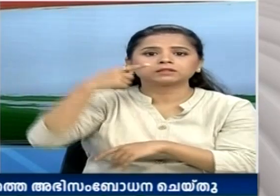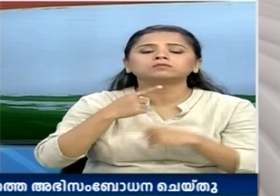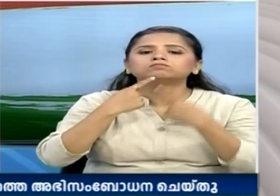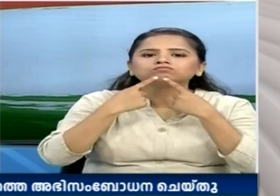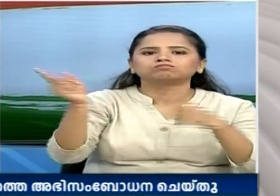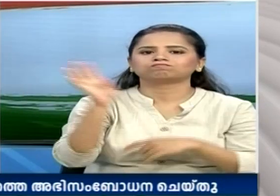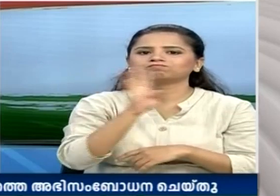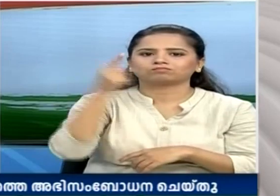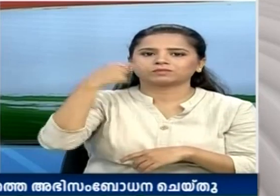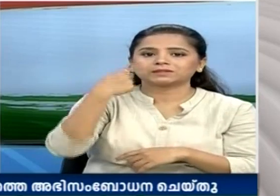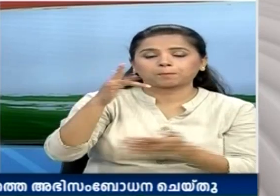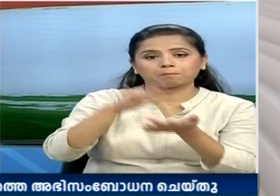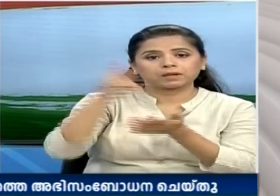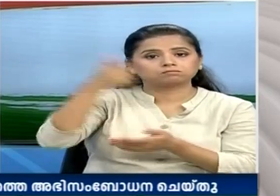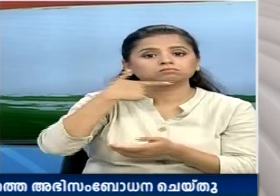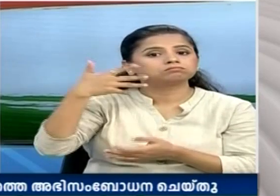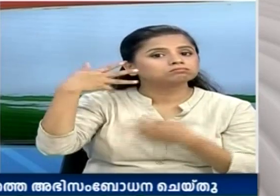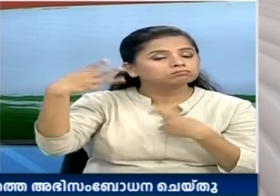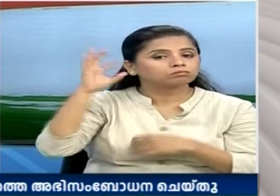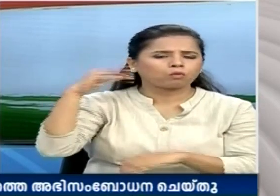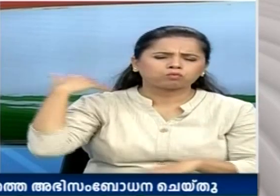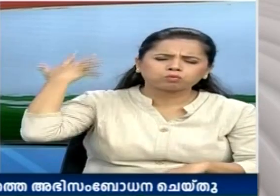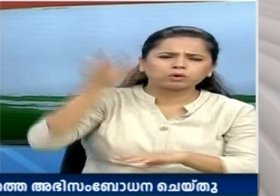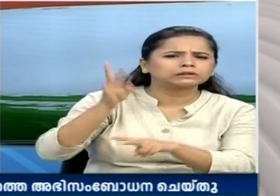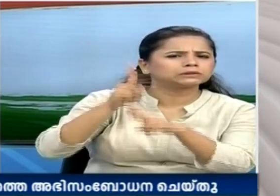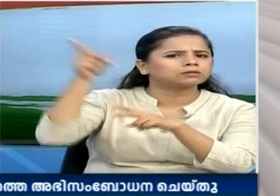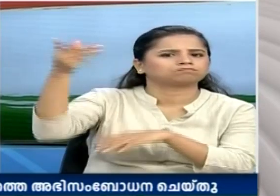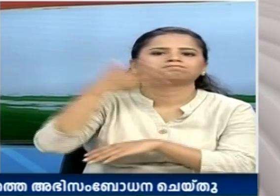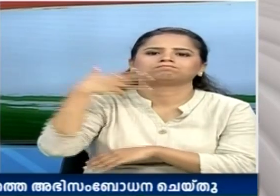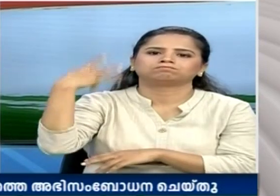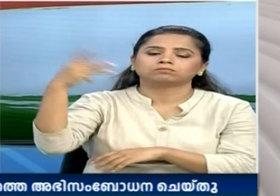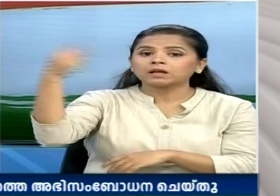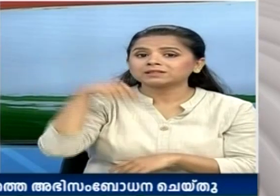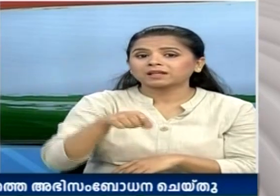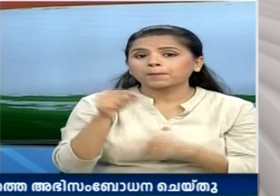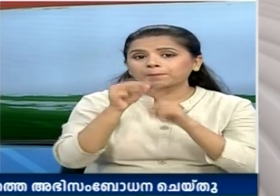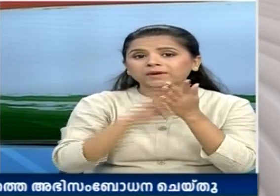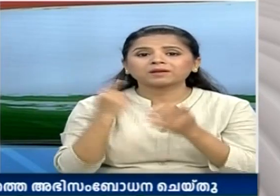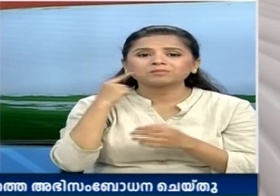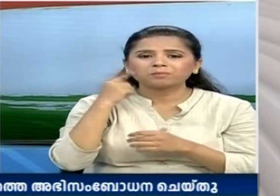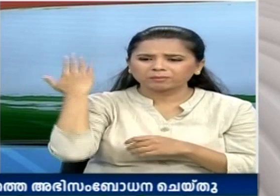ramparts of the iconic monument. This was Prime Minister Modi's sixth consecutive address to the nation.